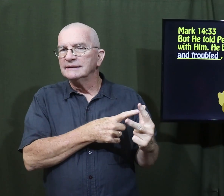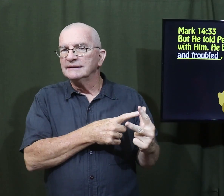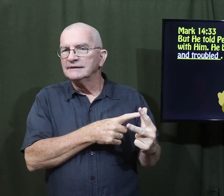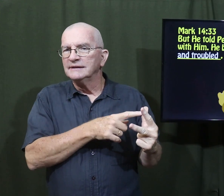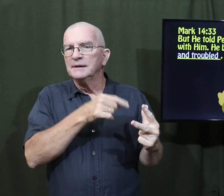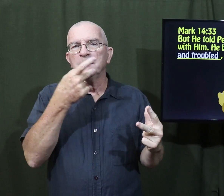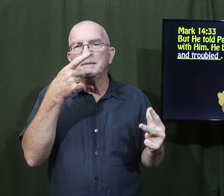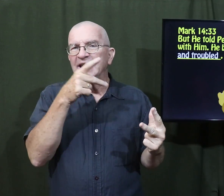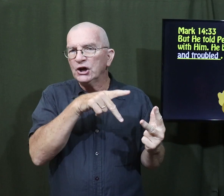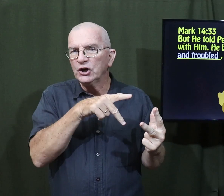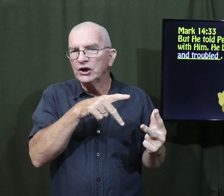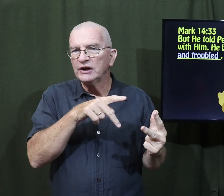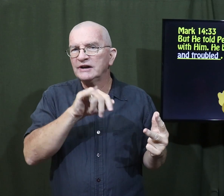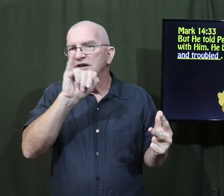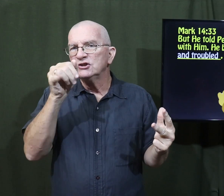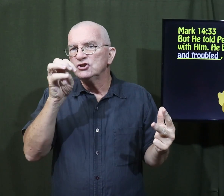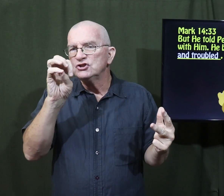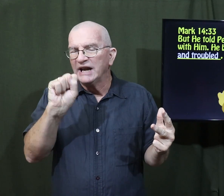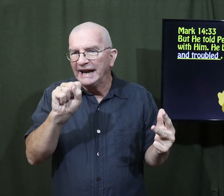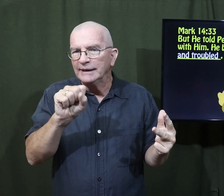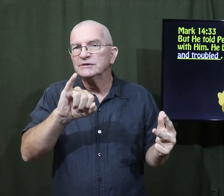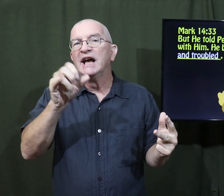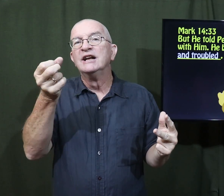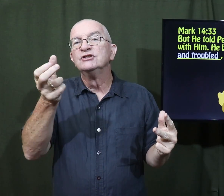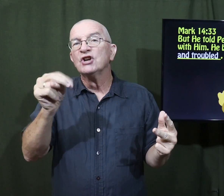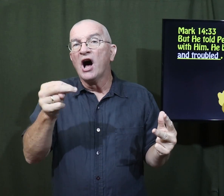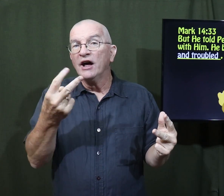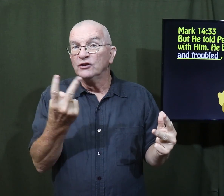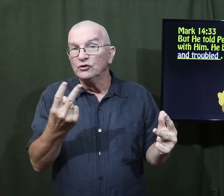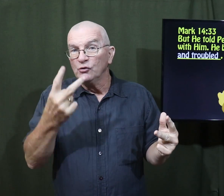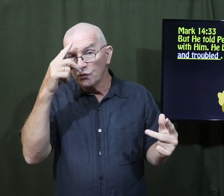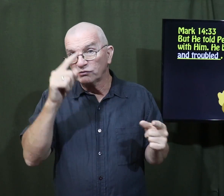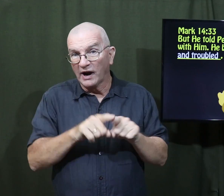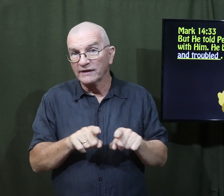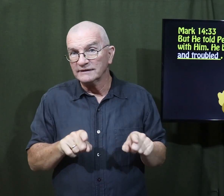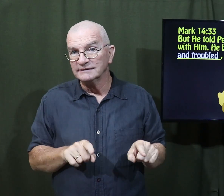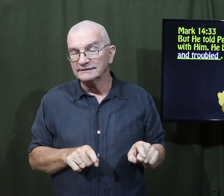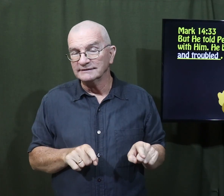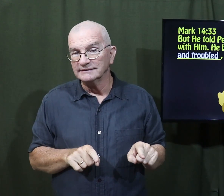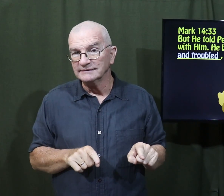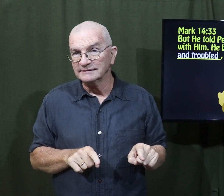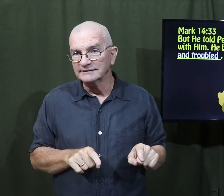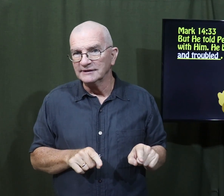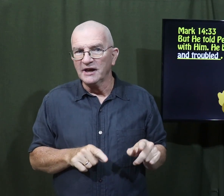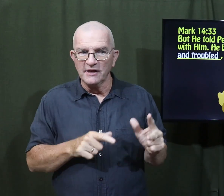It's those same three men, Peter, James, and John, the two brothers.